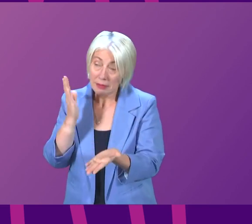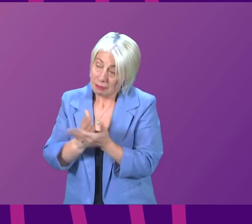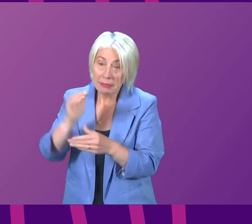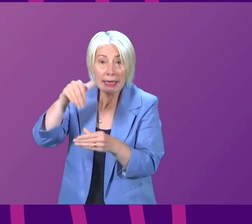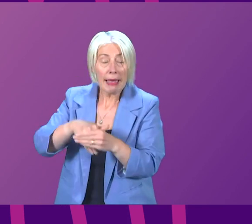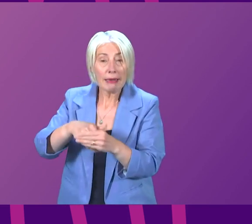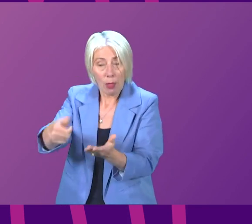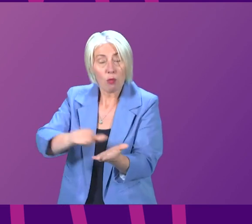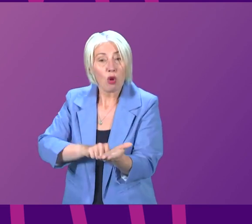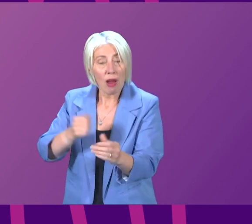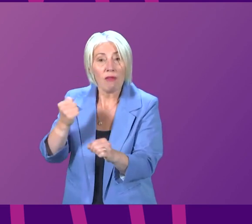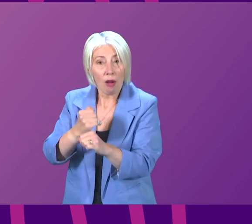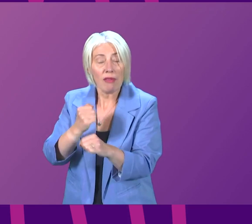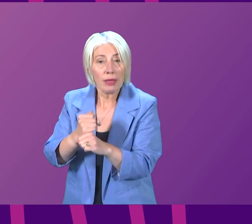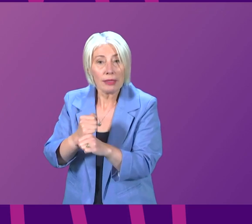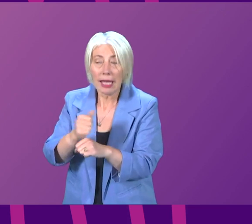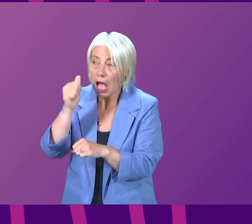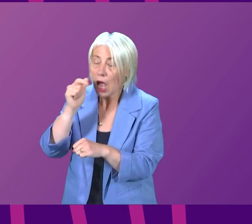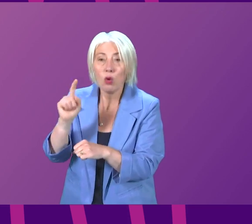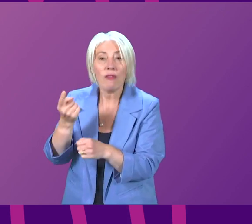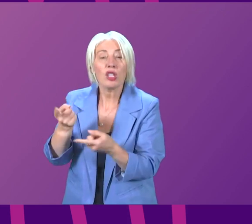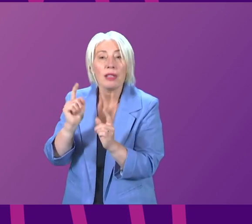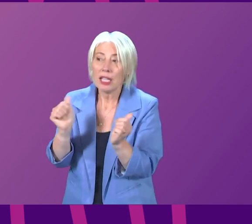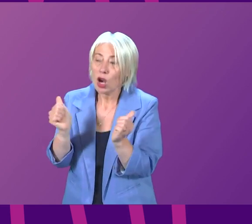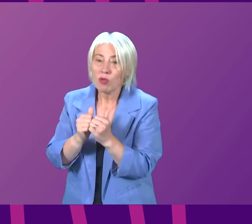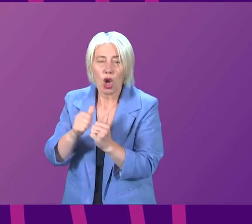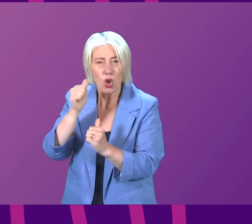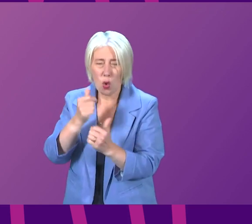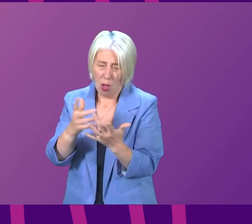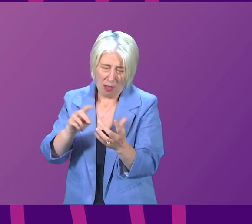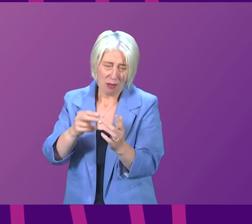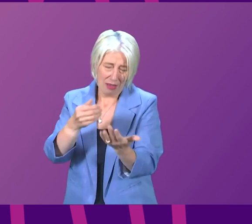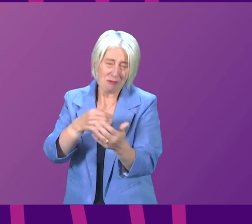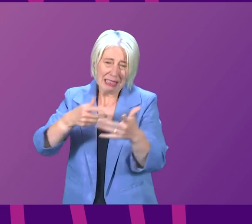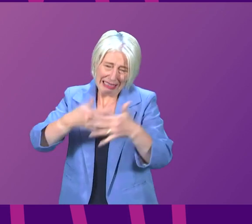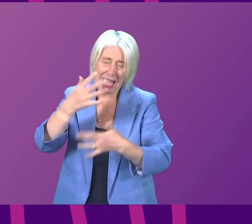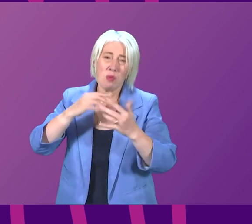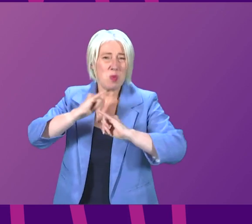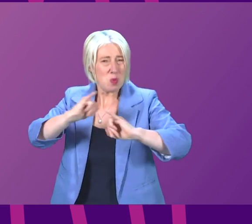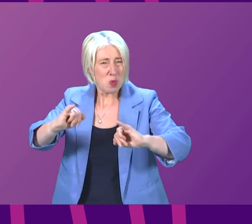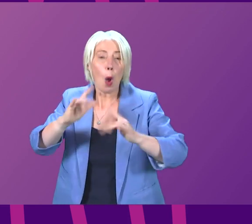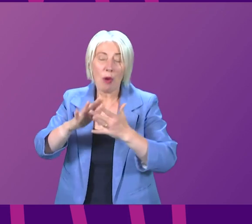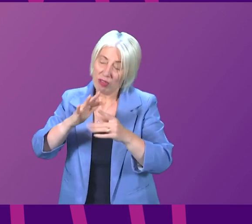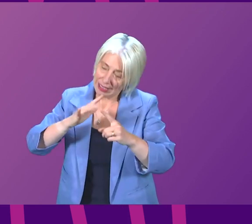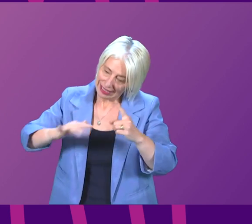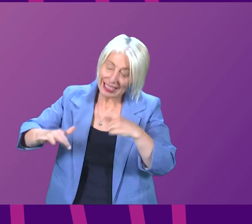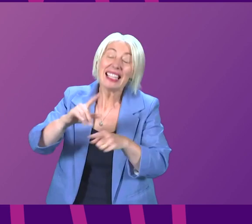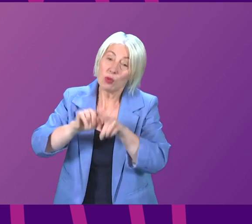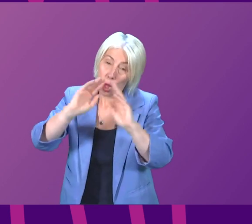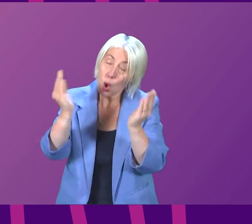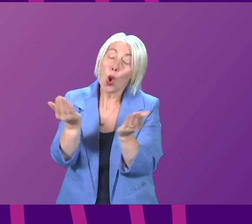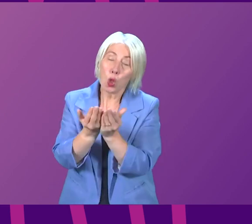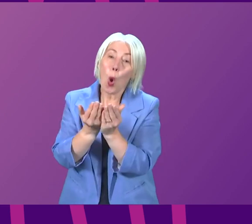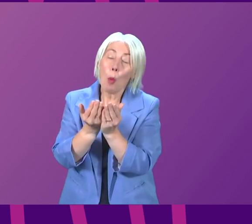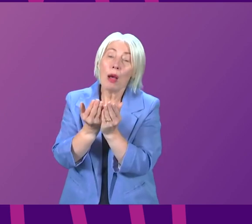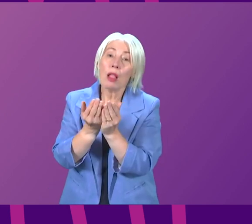government and I the First Minister underlying these horrendous figures is a huge societal and global problem of male